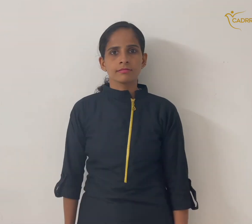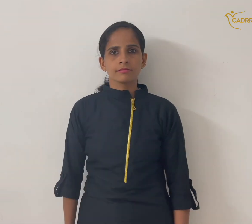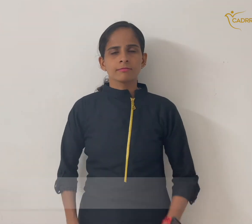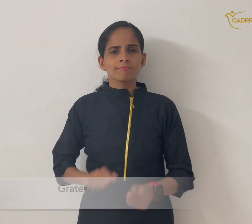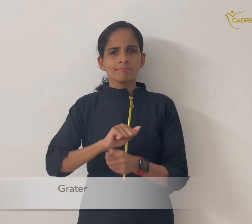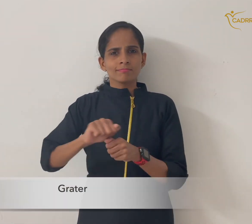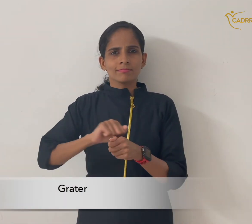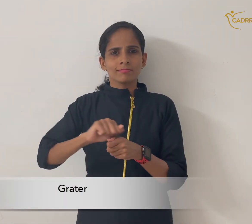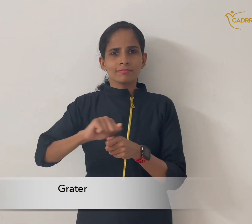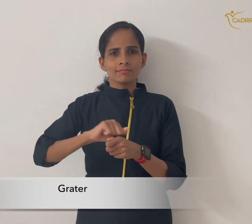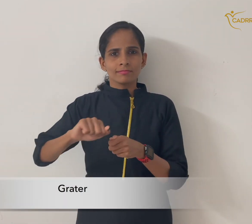grater